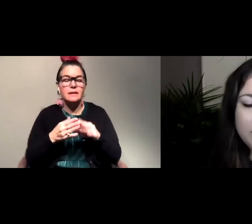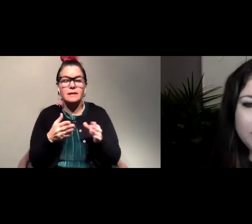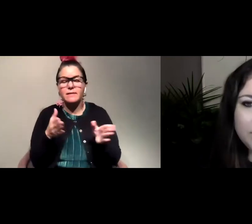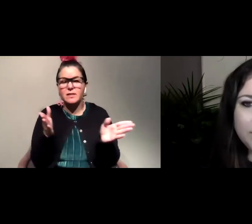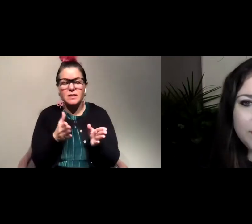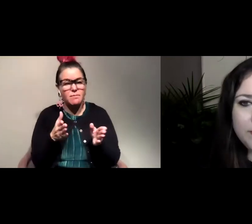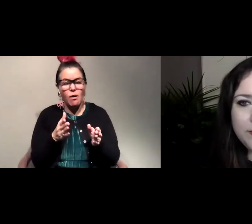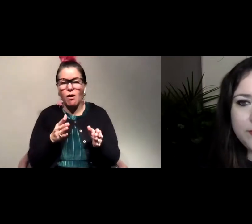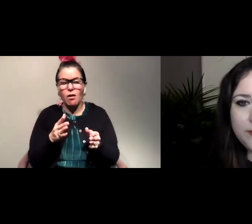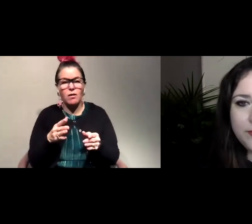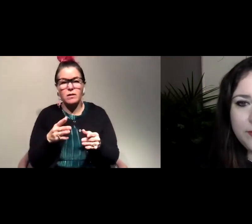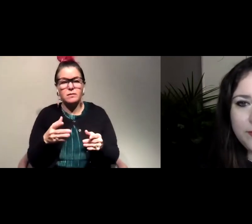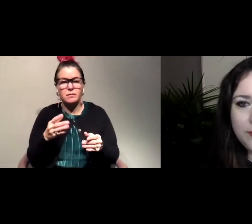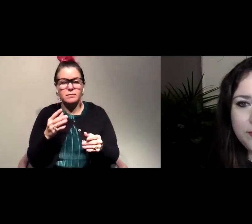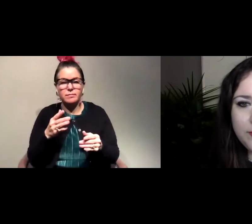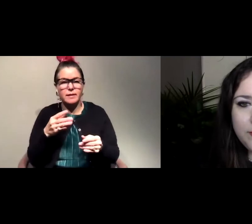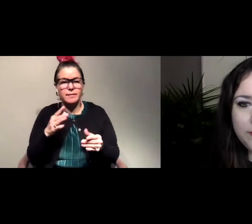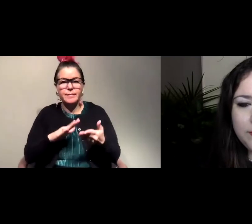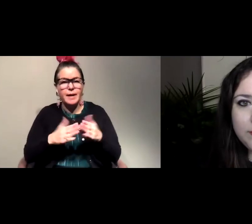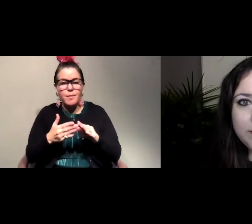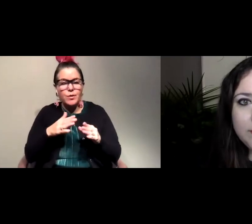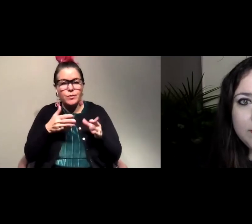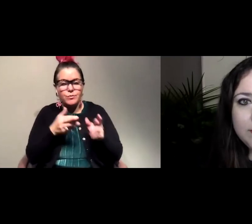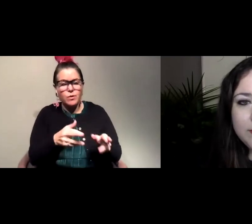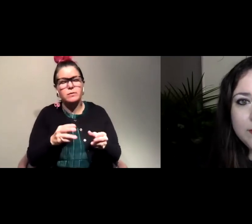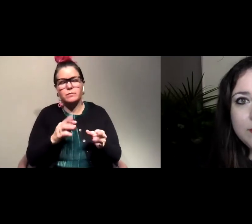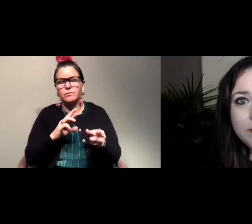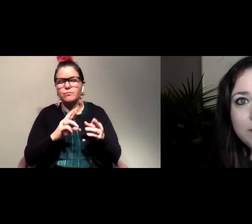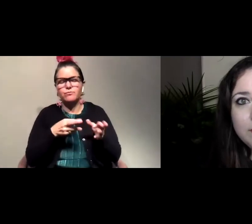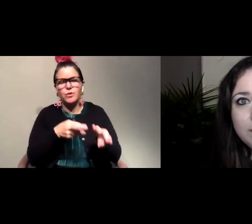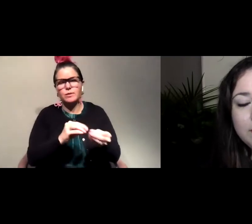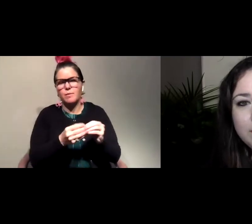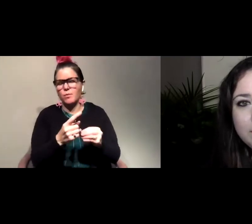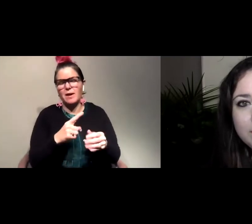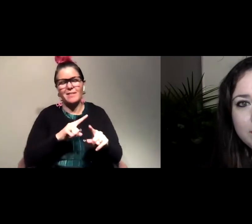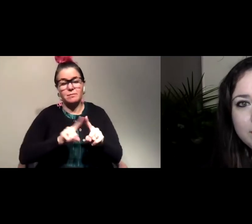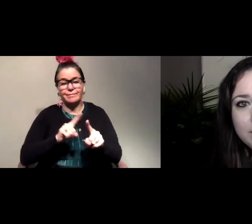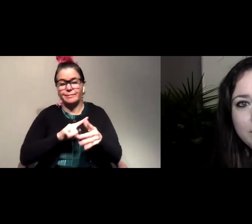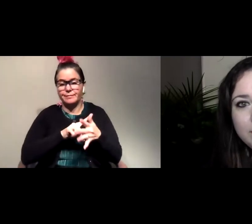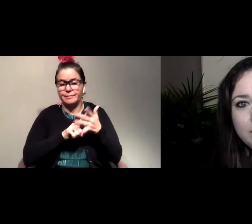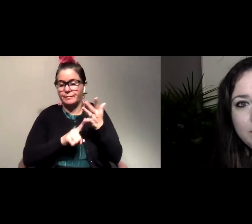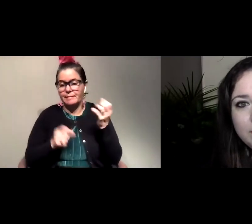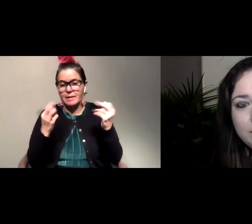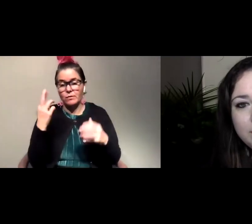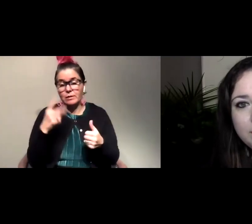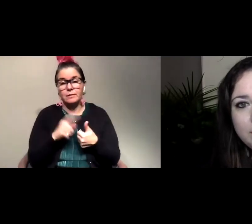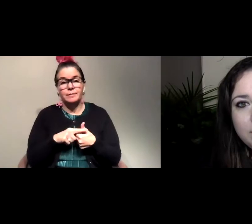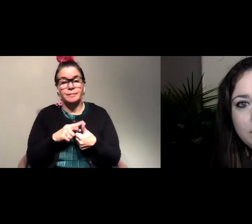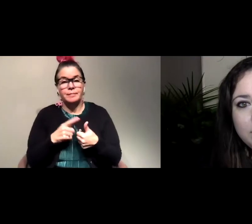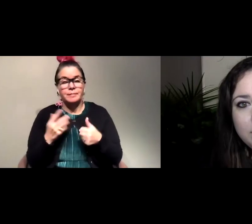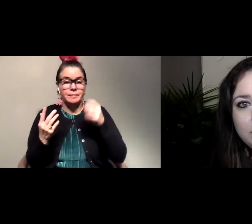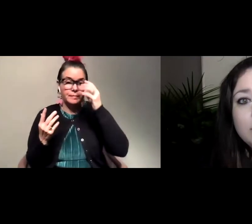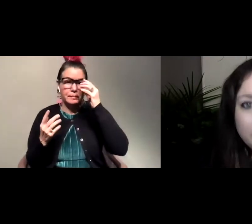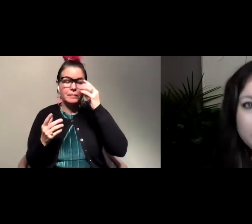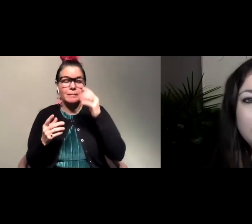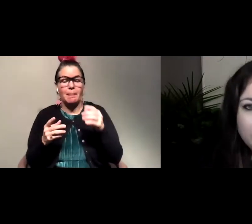and so roads are definitely the number one and it's for a whole bunch of different reasons first of all they break up